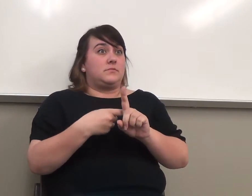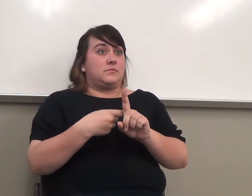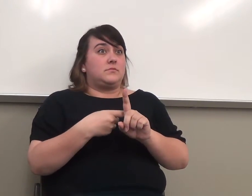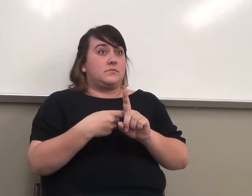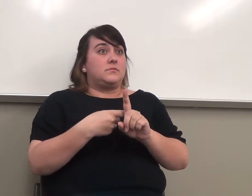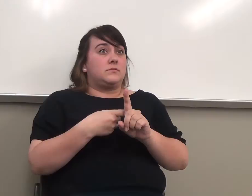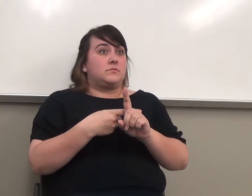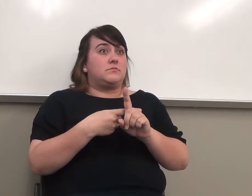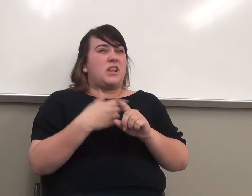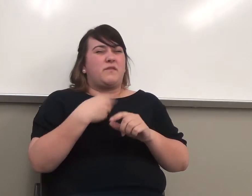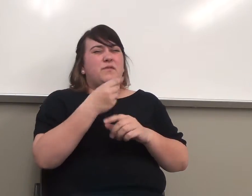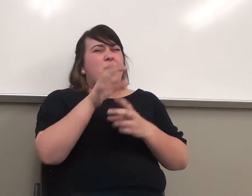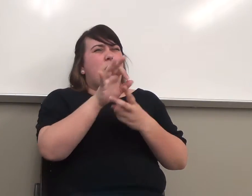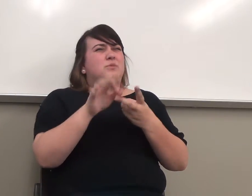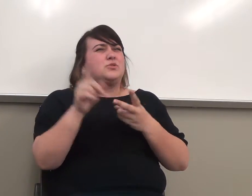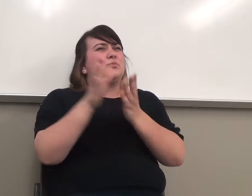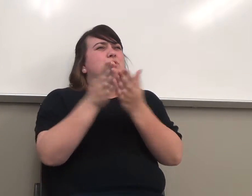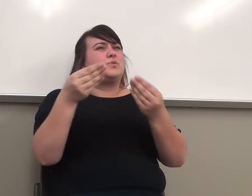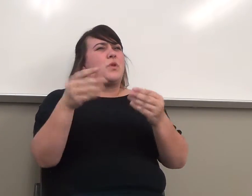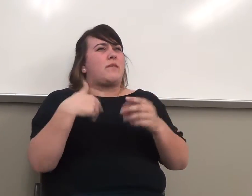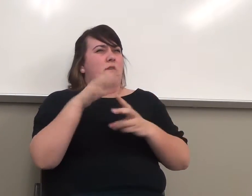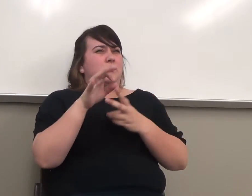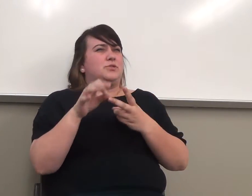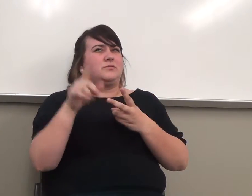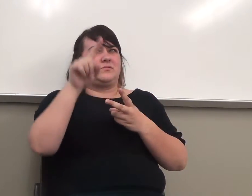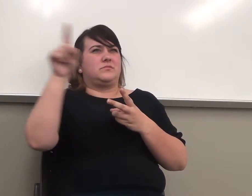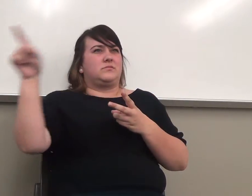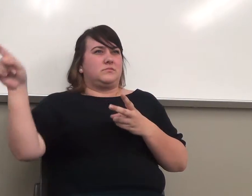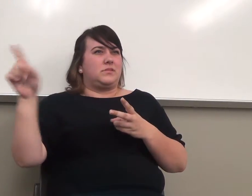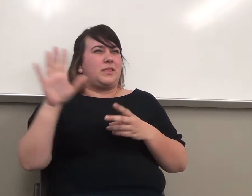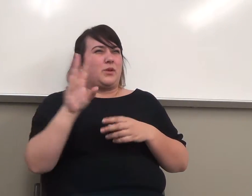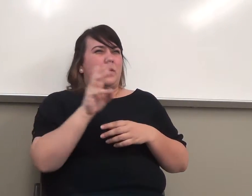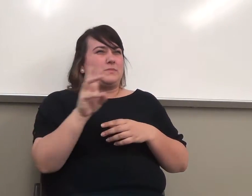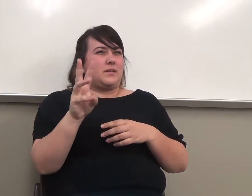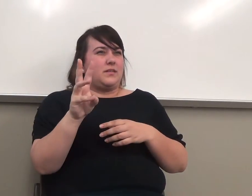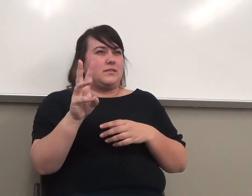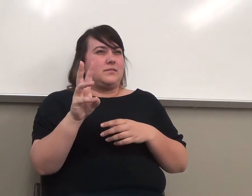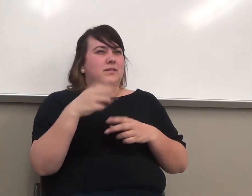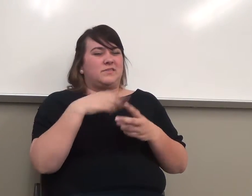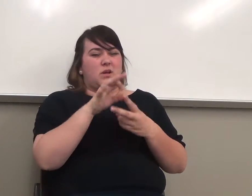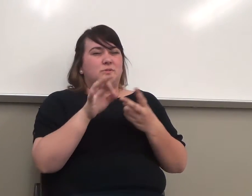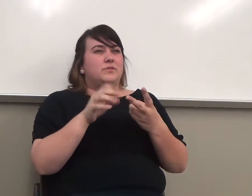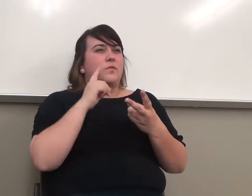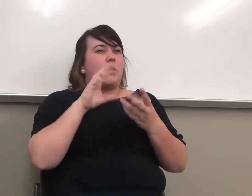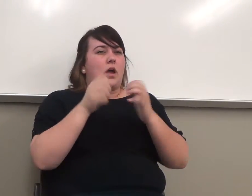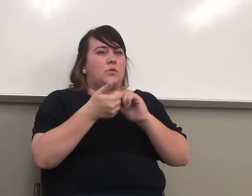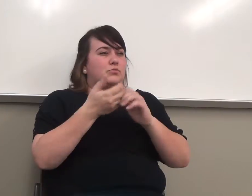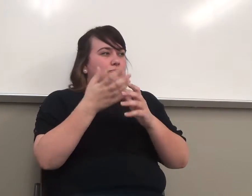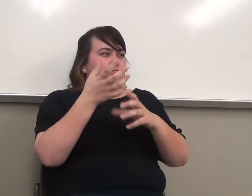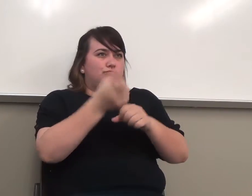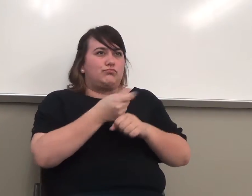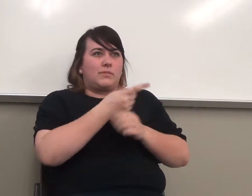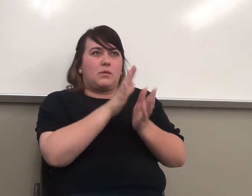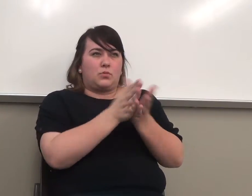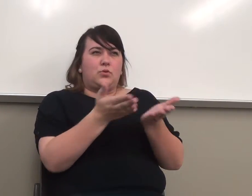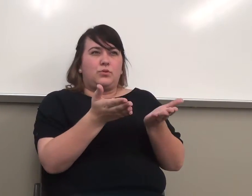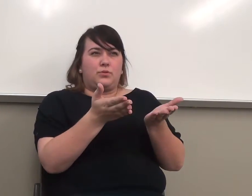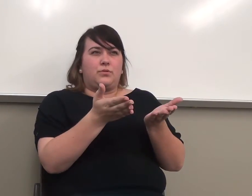options in the bookstore. If you go on the bookstore website, they have several options of how they can get hold of the book. Or,